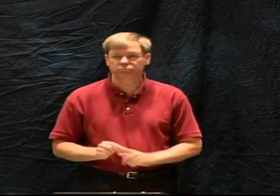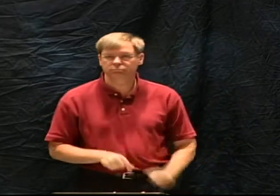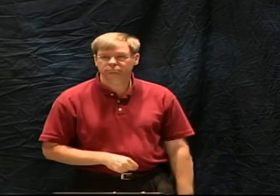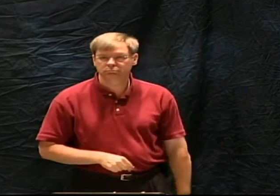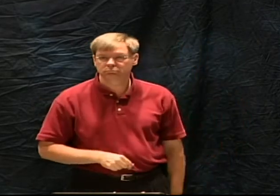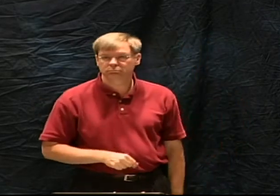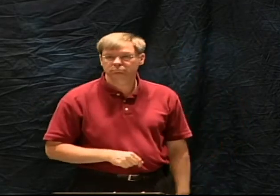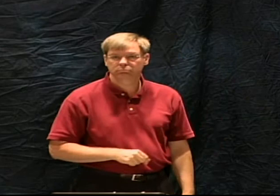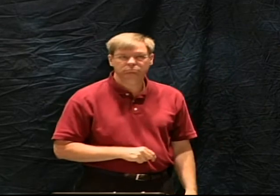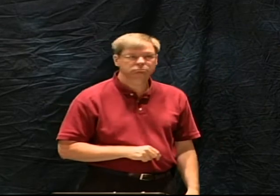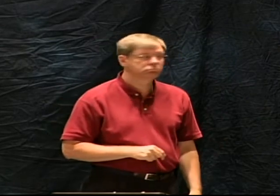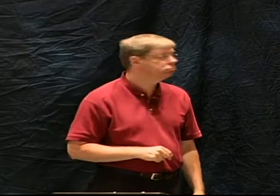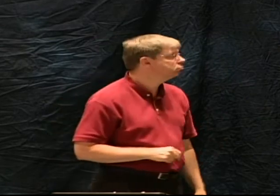because it is inerrant.